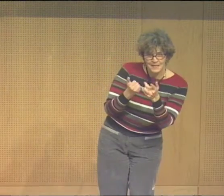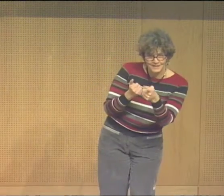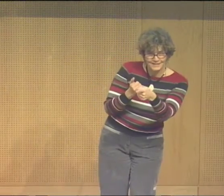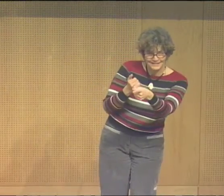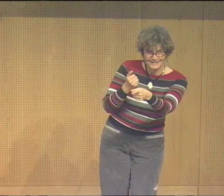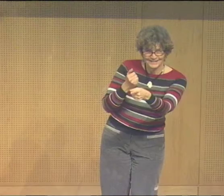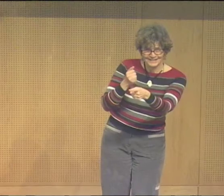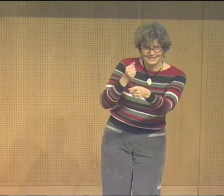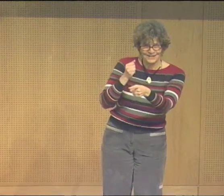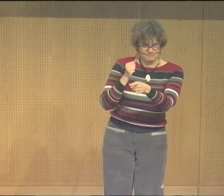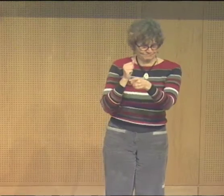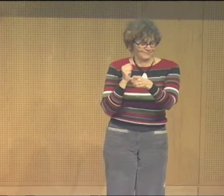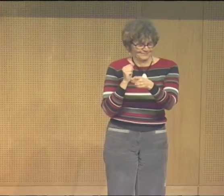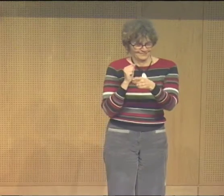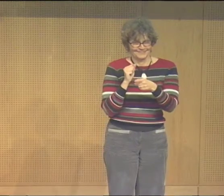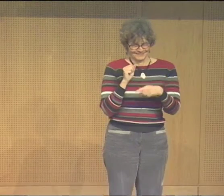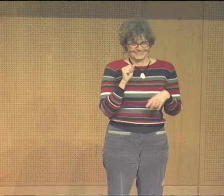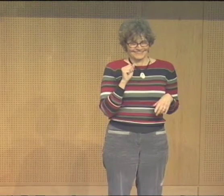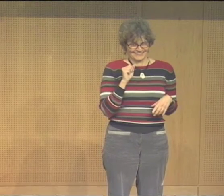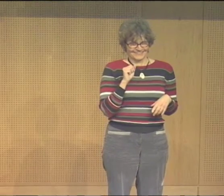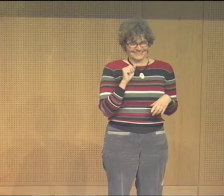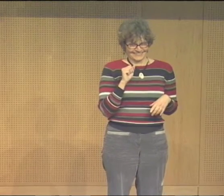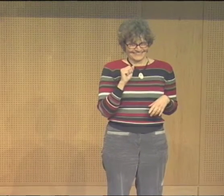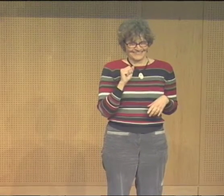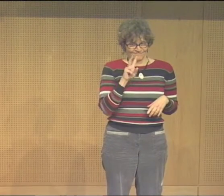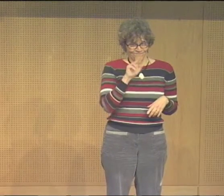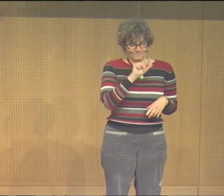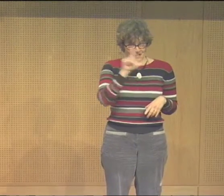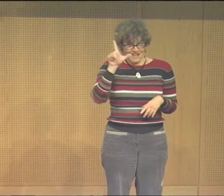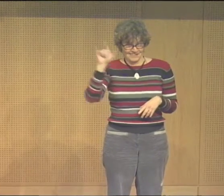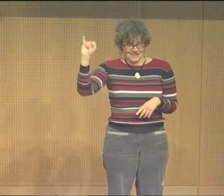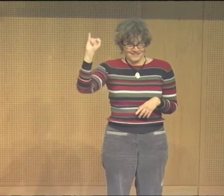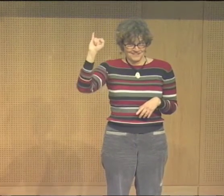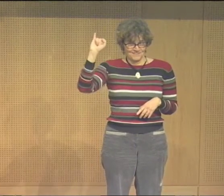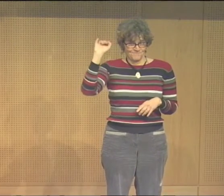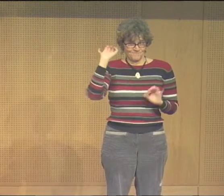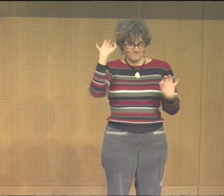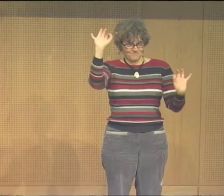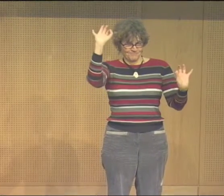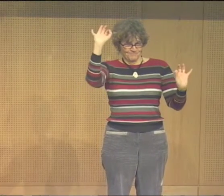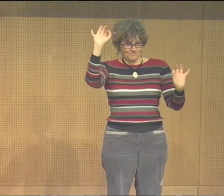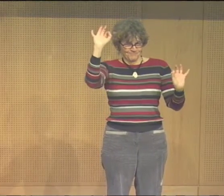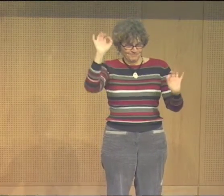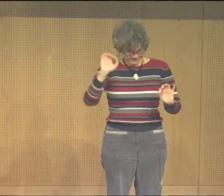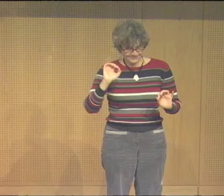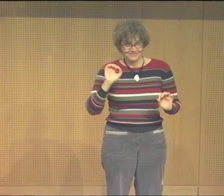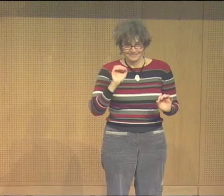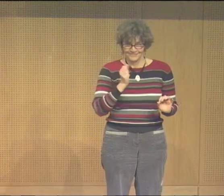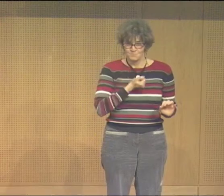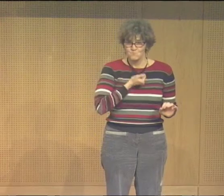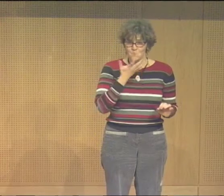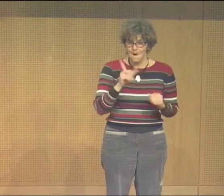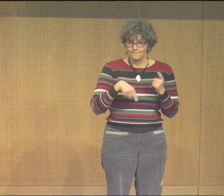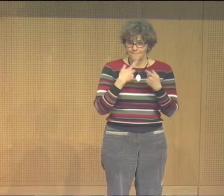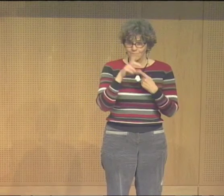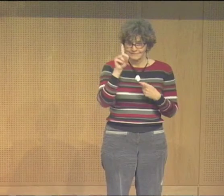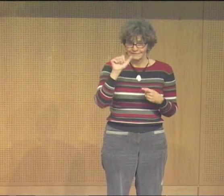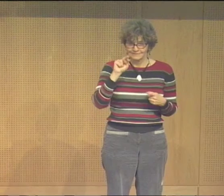is the famous poet. You know Clayton Valley,-A-L-I. V-A-L-L-I. Am I spelling it right? Okay. So